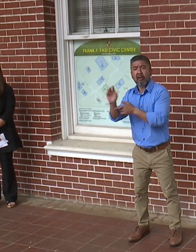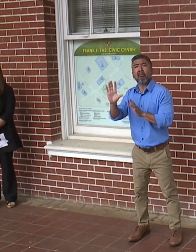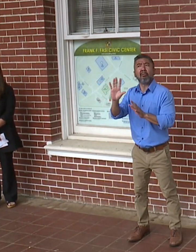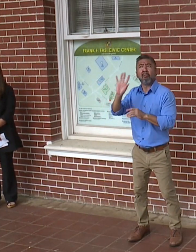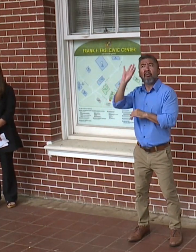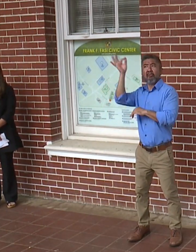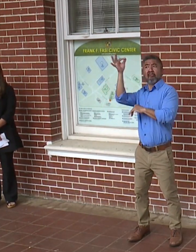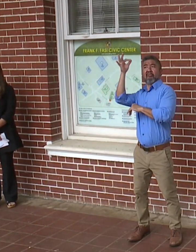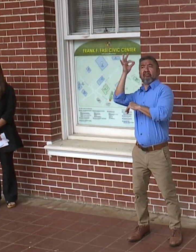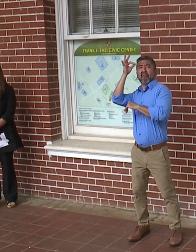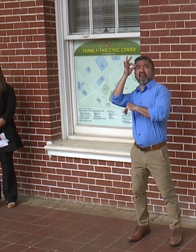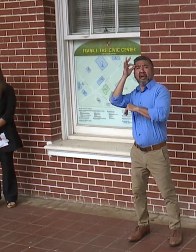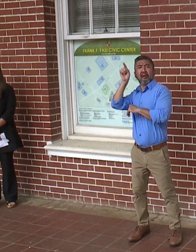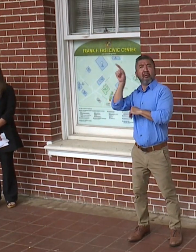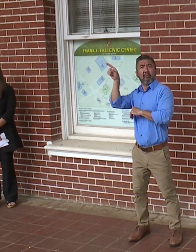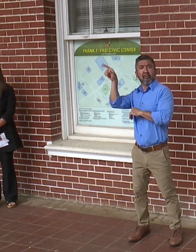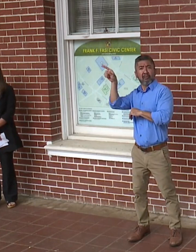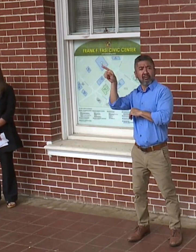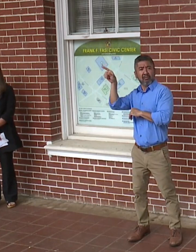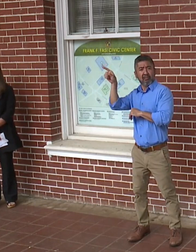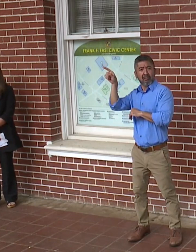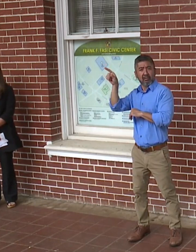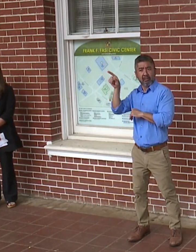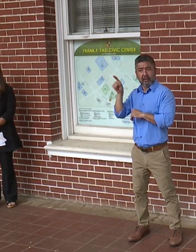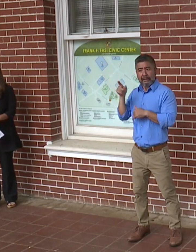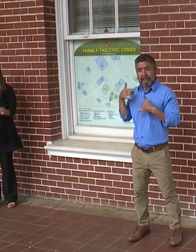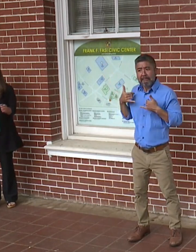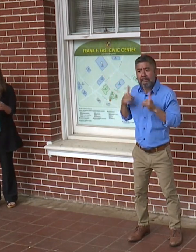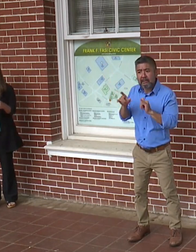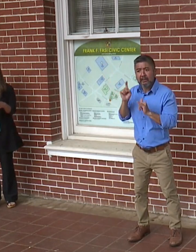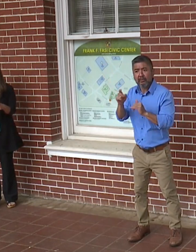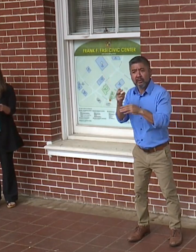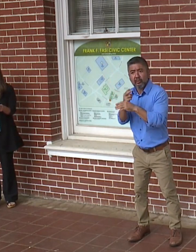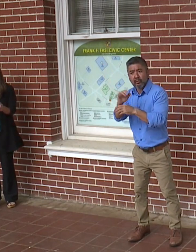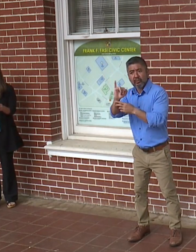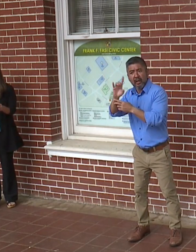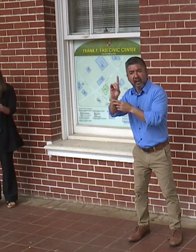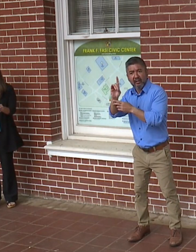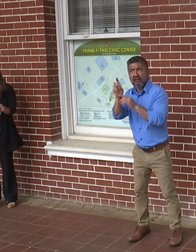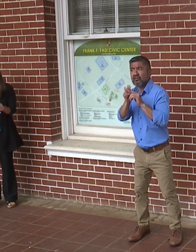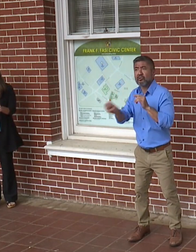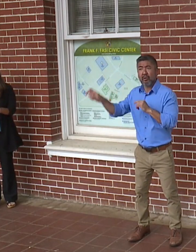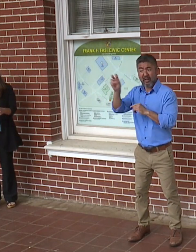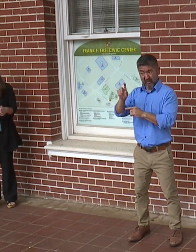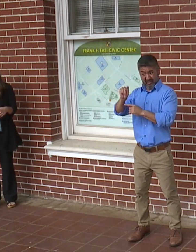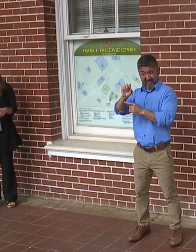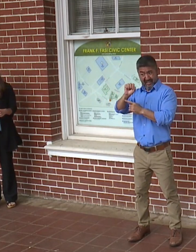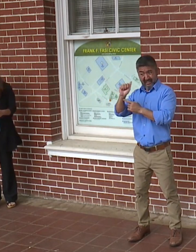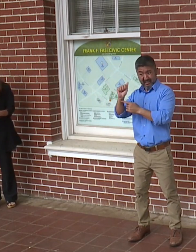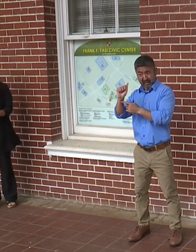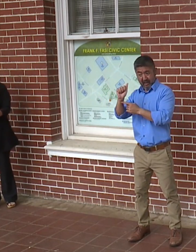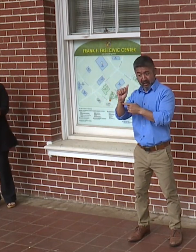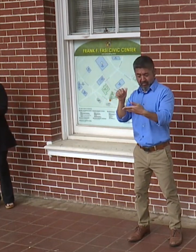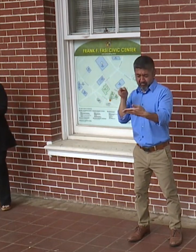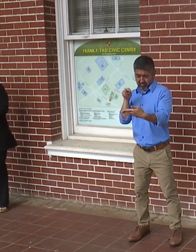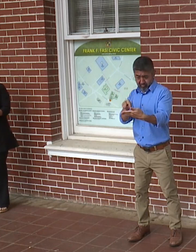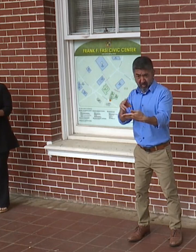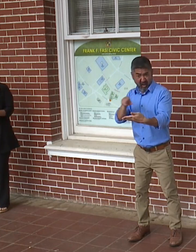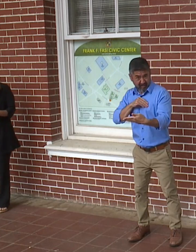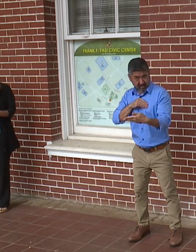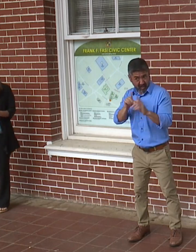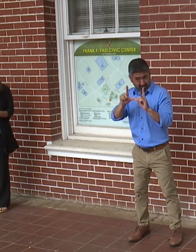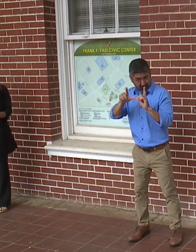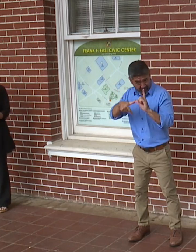level for people who still have to use their ID for travel? Does TSA also recognize that particular deadline,